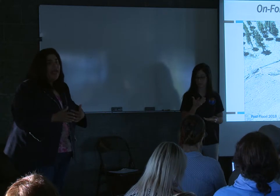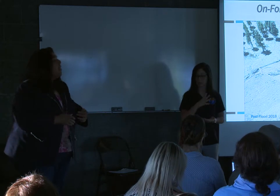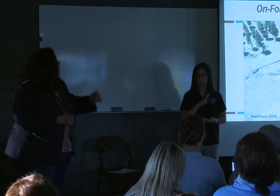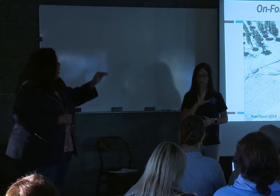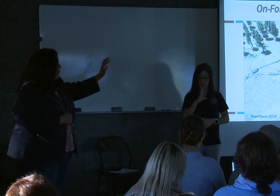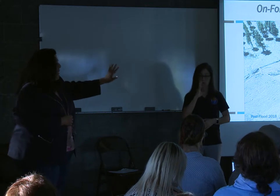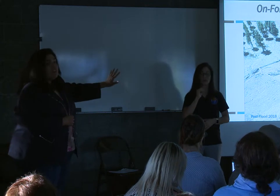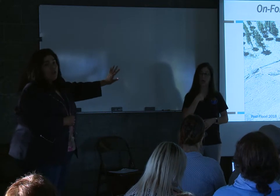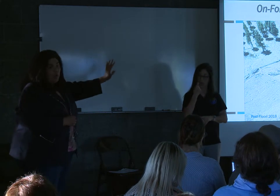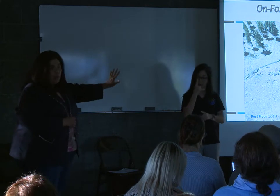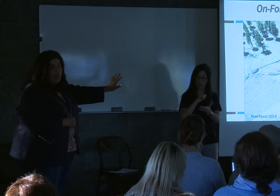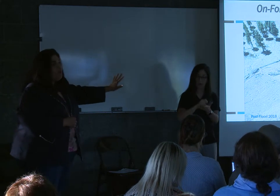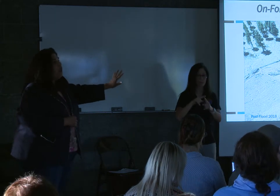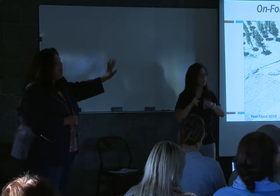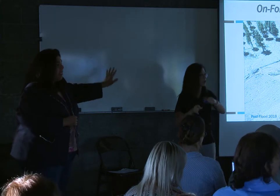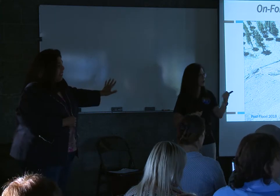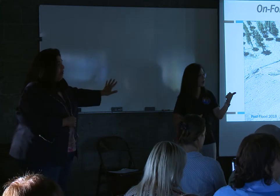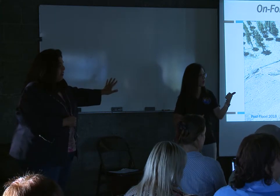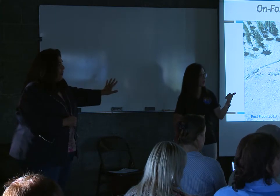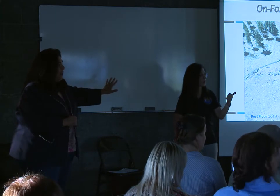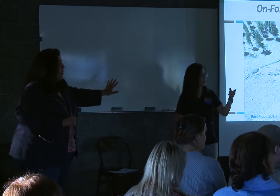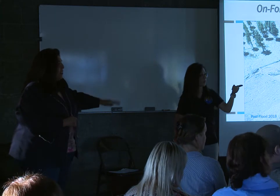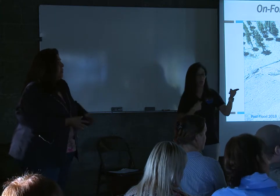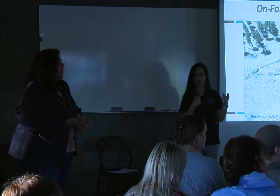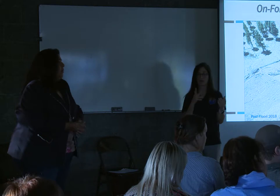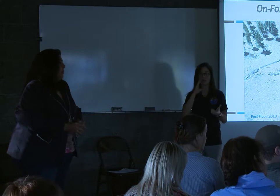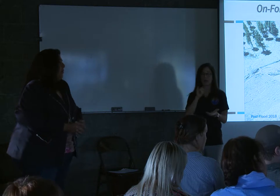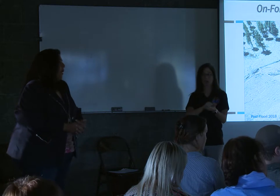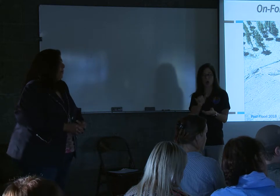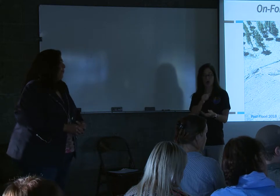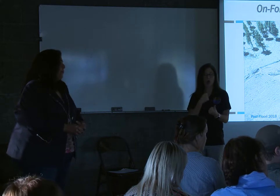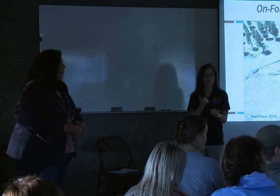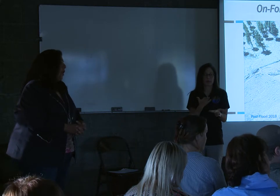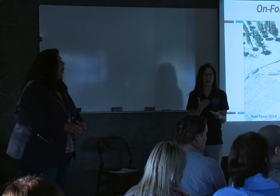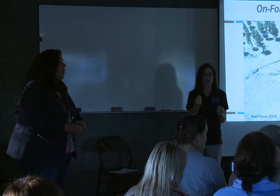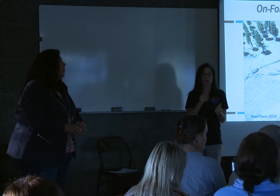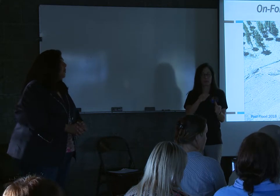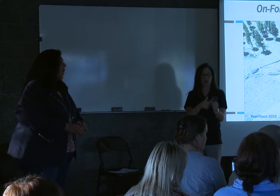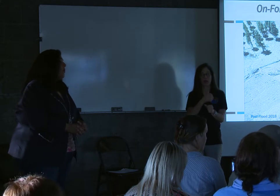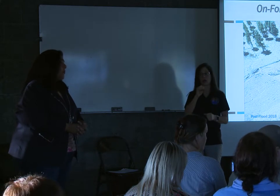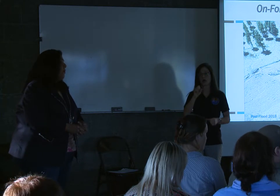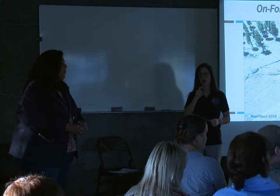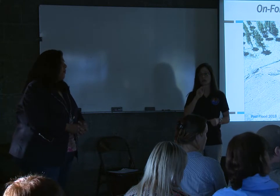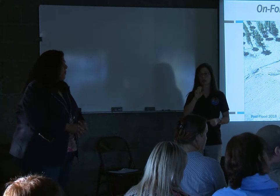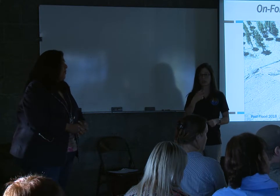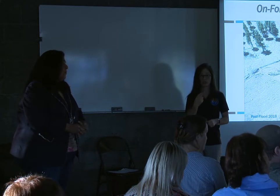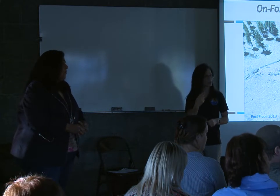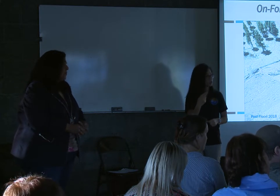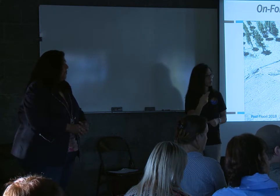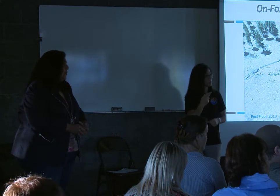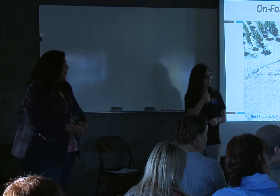understand that. What I'm saying is for other people, it wasn't their experience. I'm the one who gave the property behind an ostrich up. Uh yeah. And